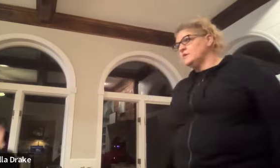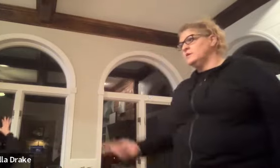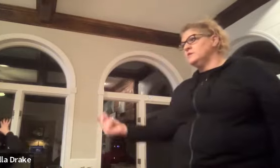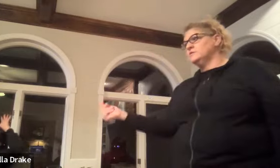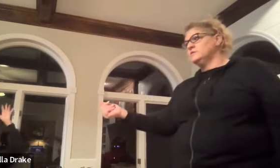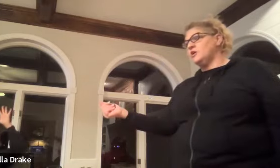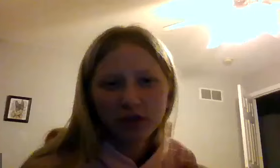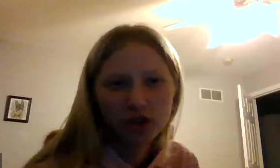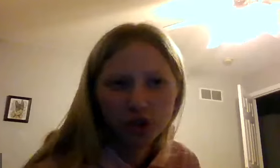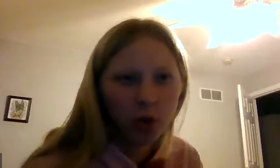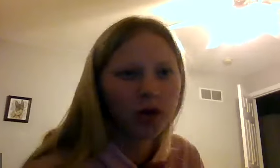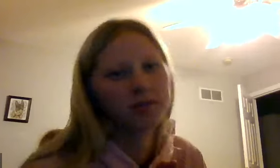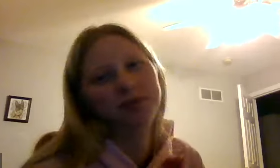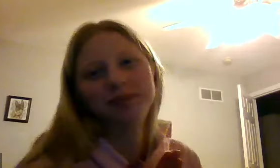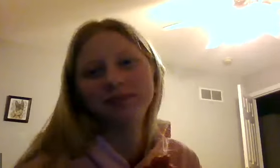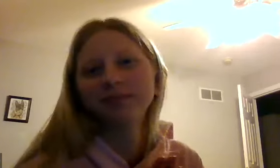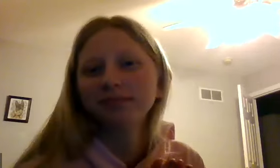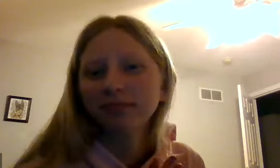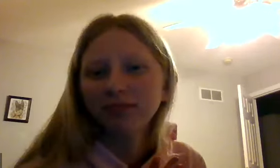what's the sign for school school